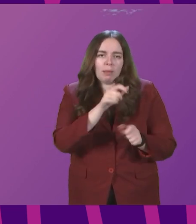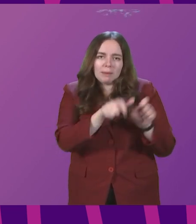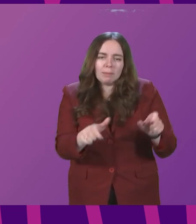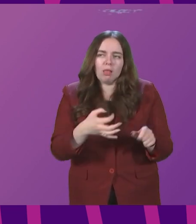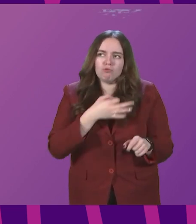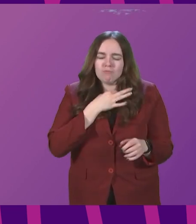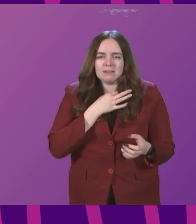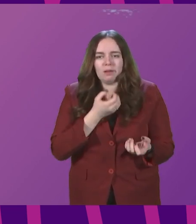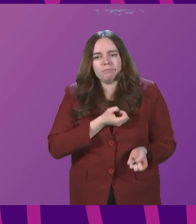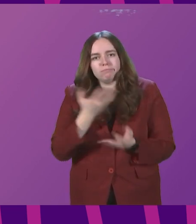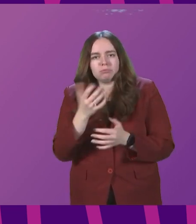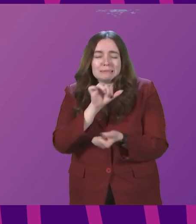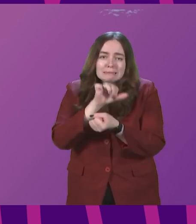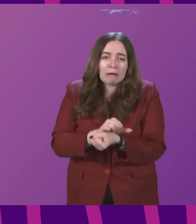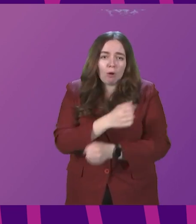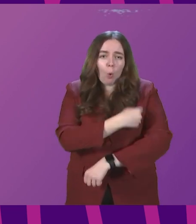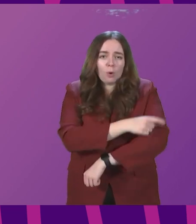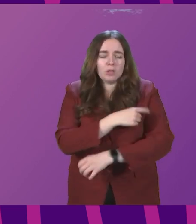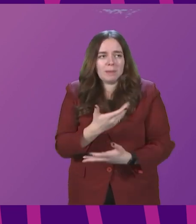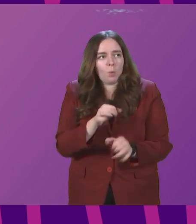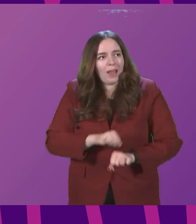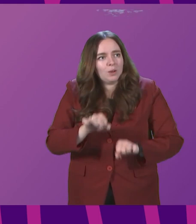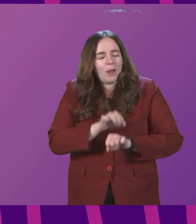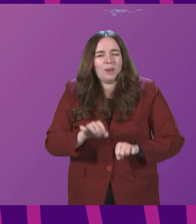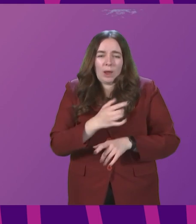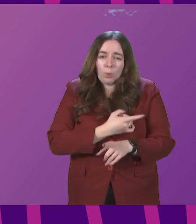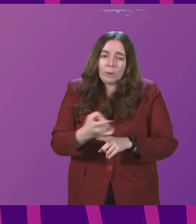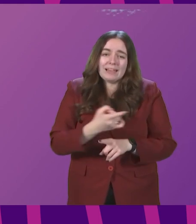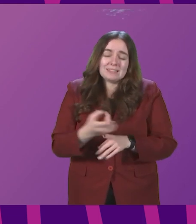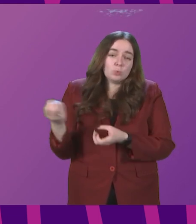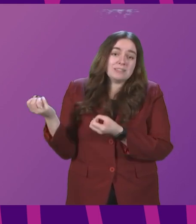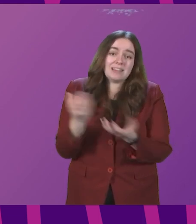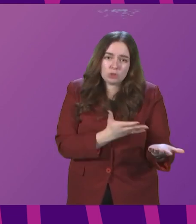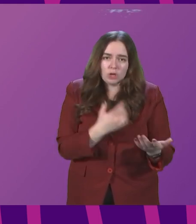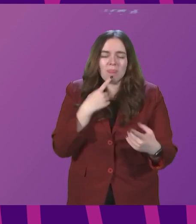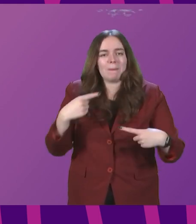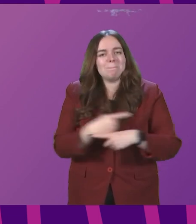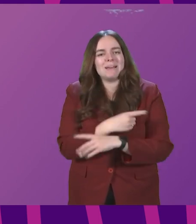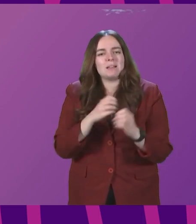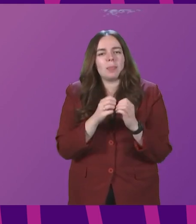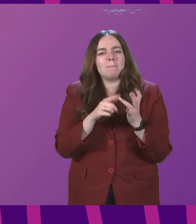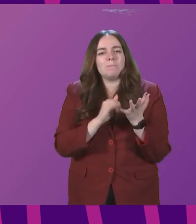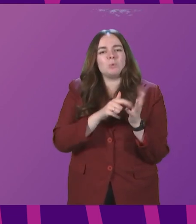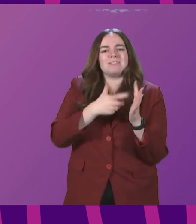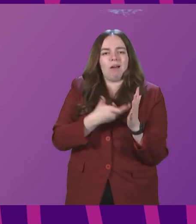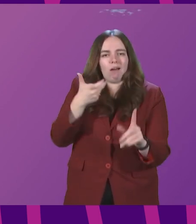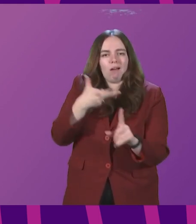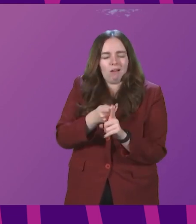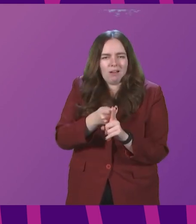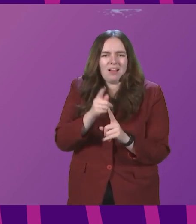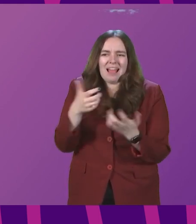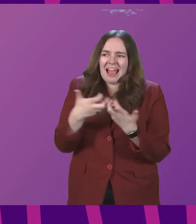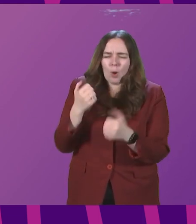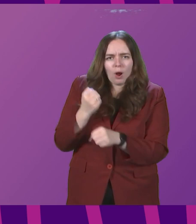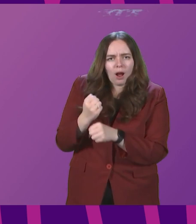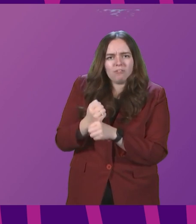stuck in hospital or have been waiting weeks to be discharged and have missed getting a booster jab. How will your government ensure that vulnerable